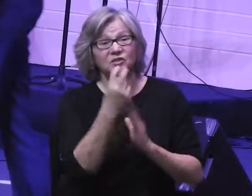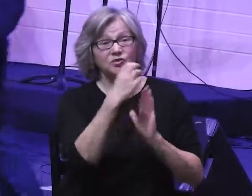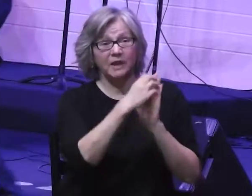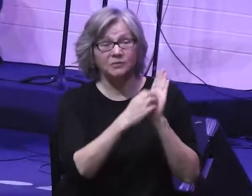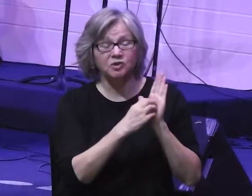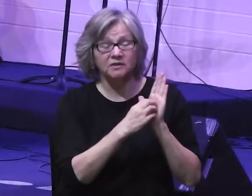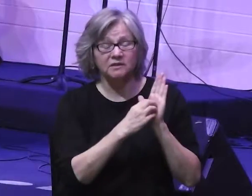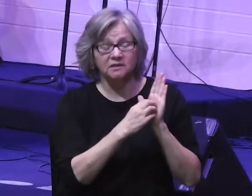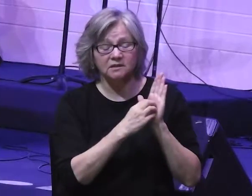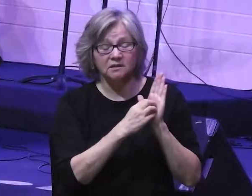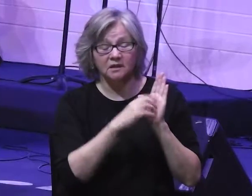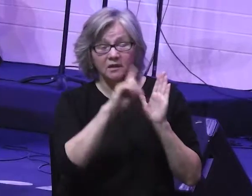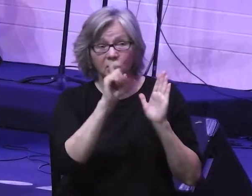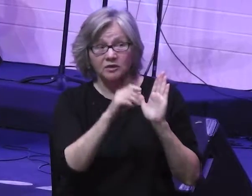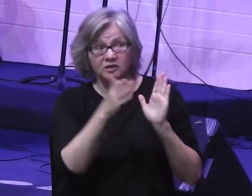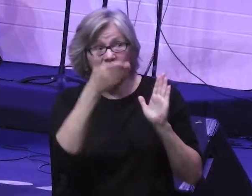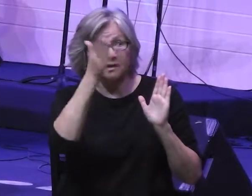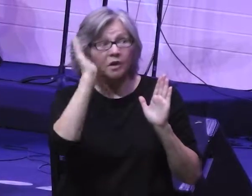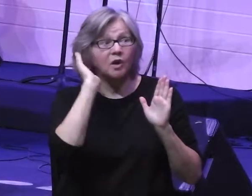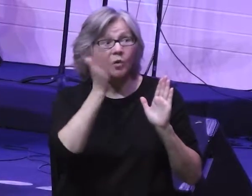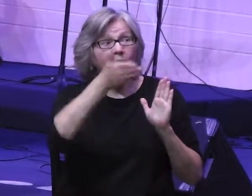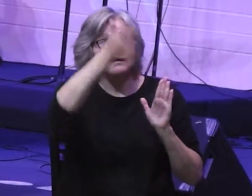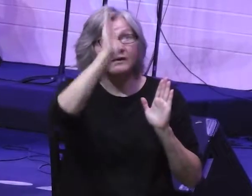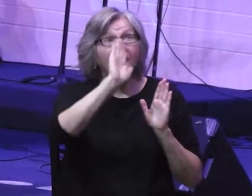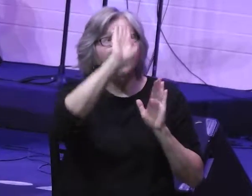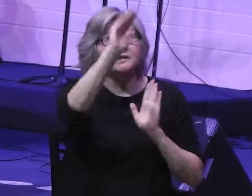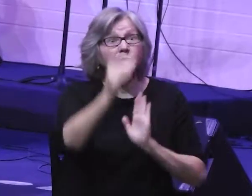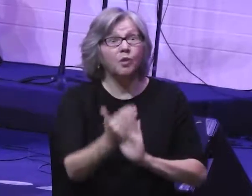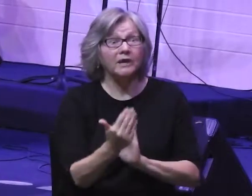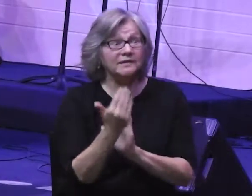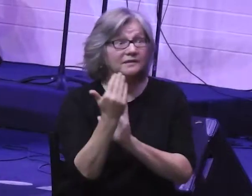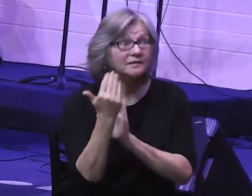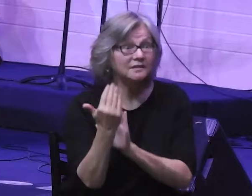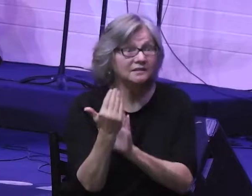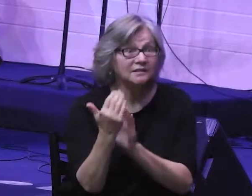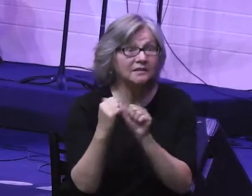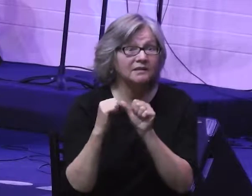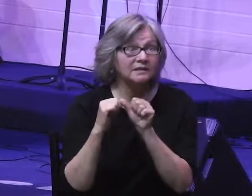And the question is this, will God's presence